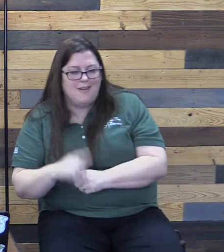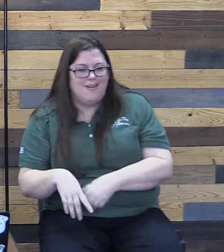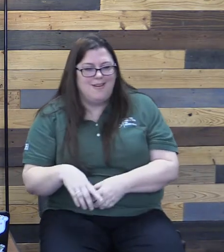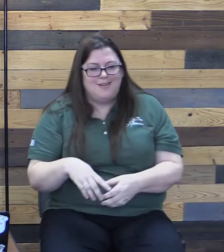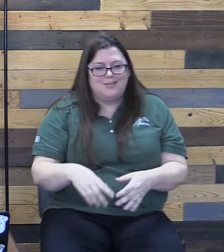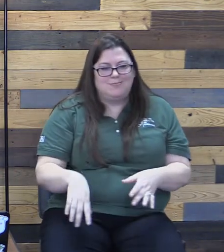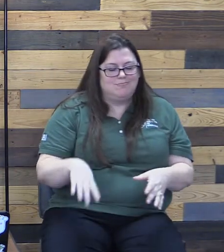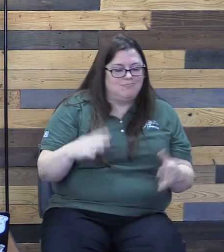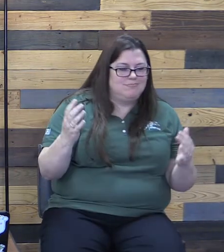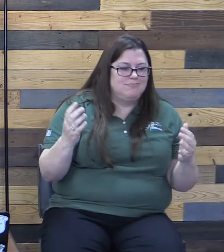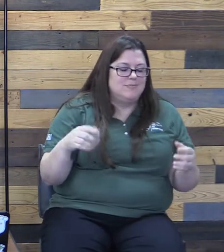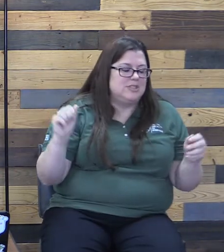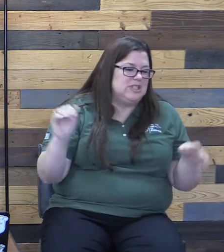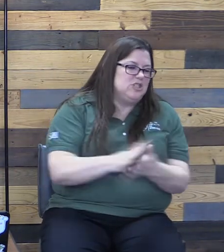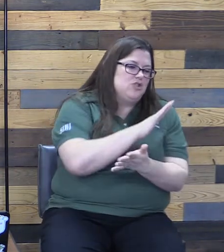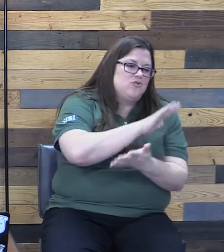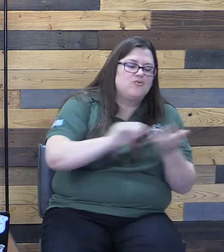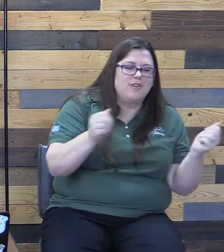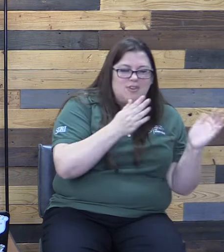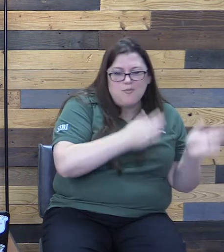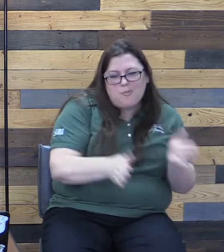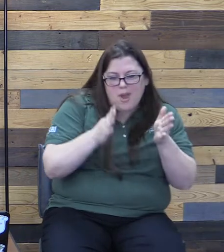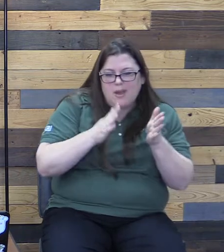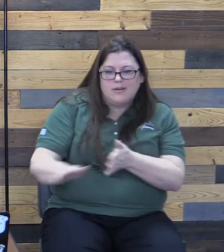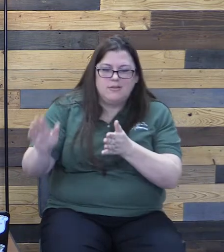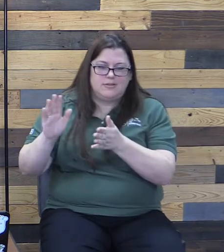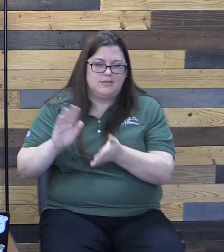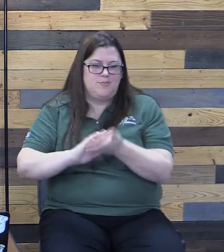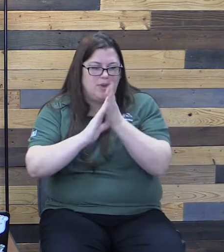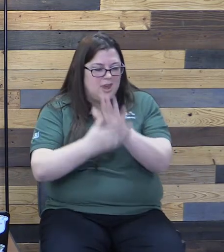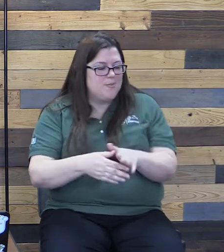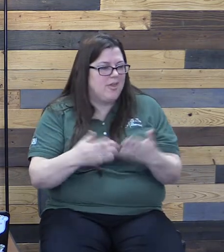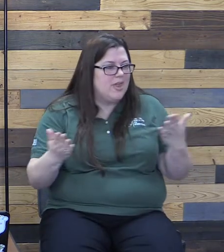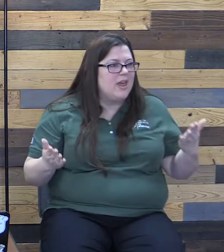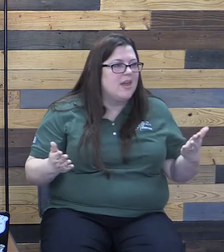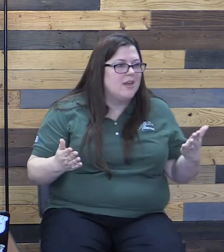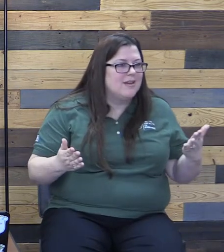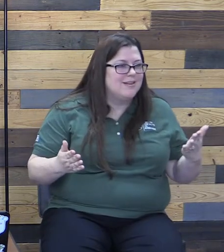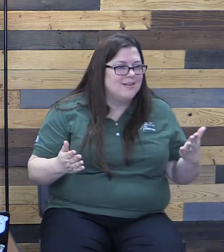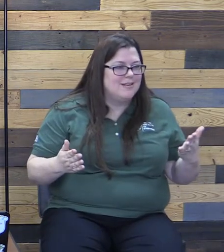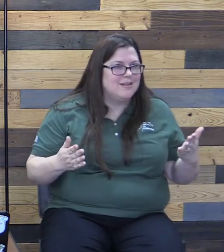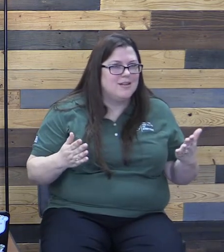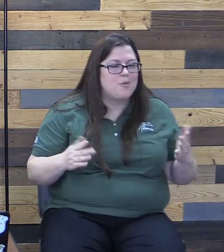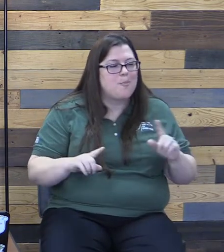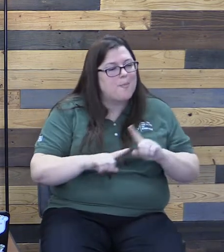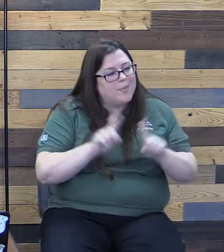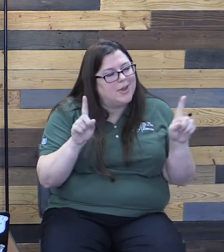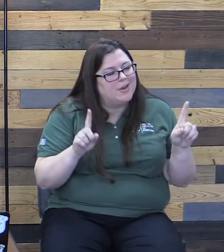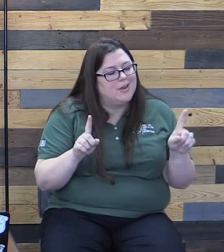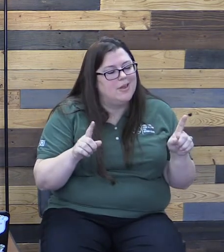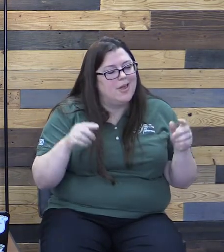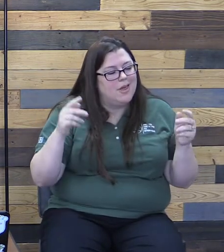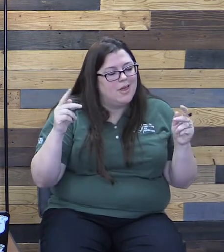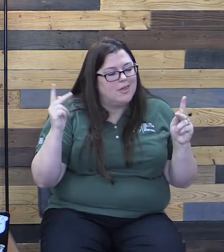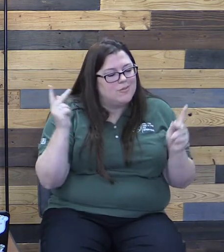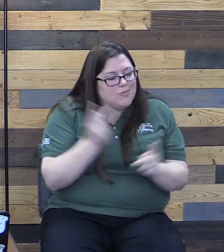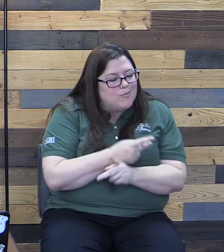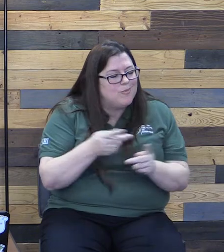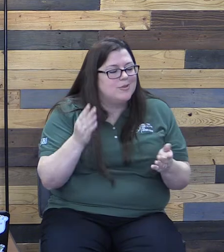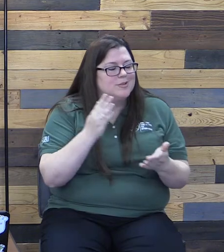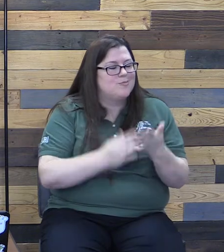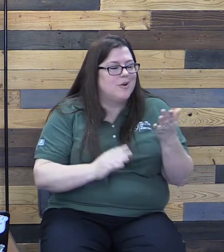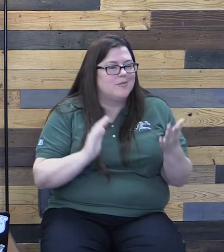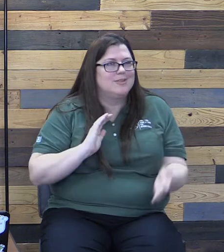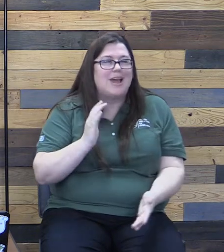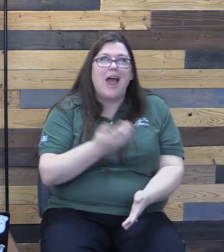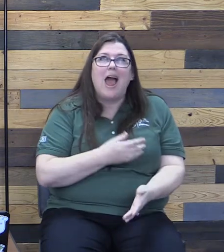form. These cycles that would never, never end. But, the worst part about it all is that our relationship